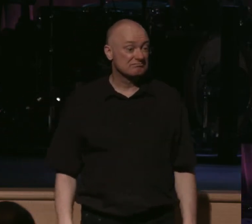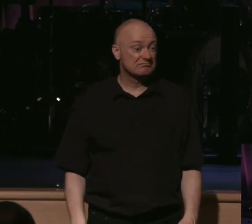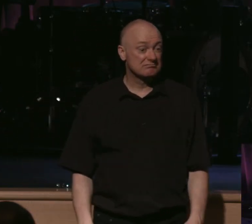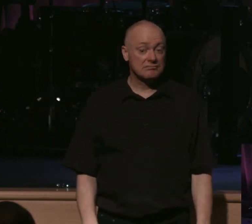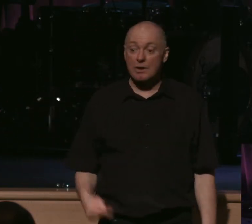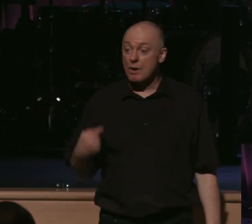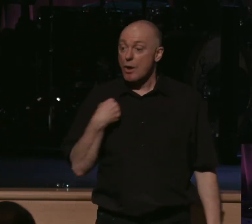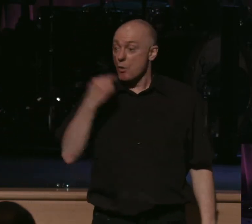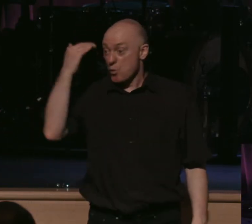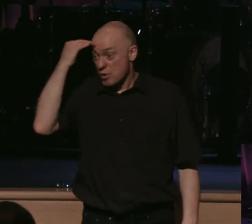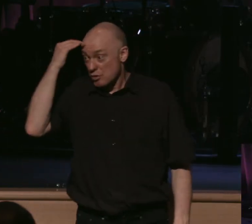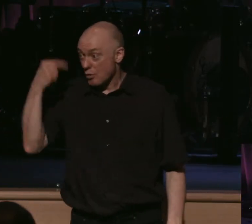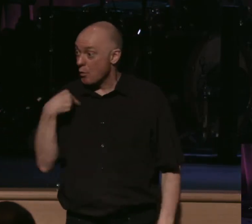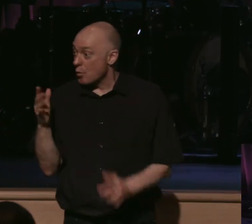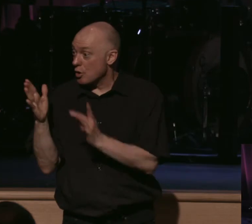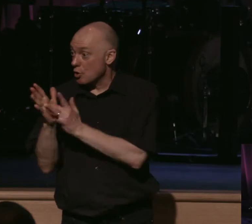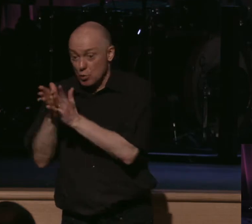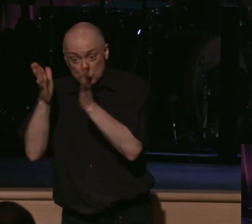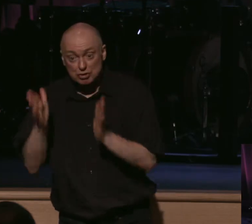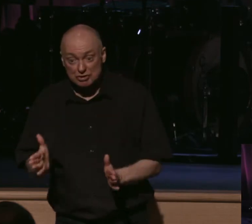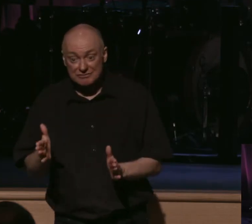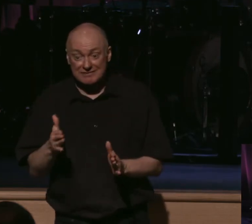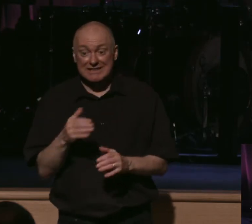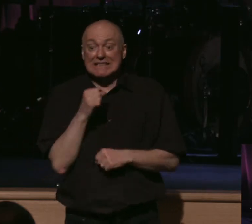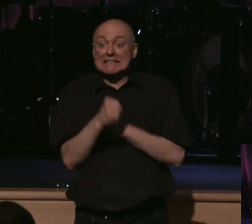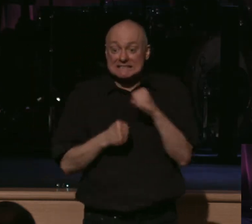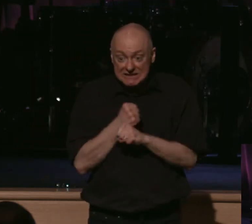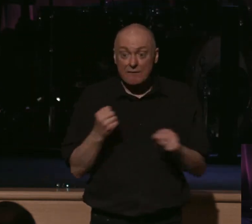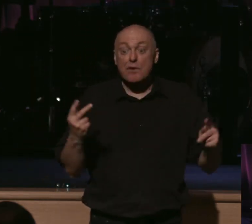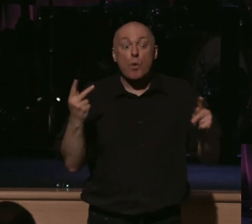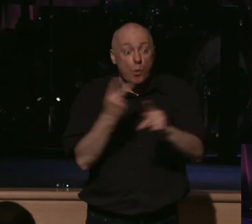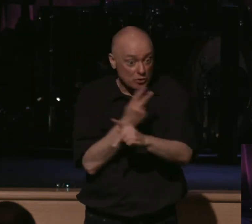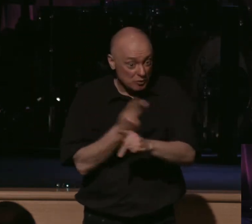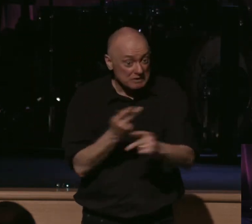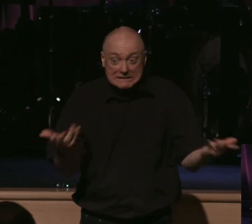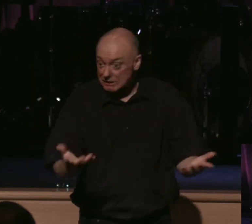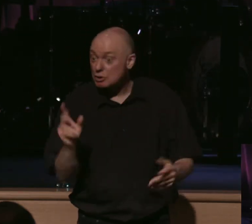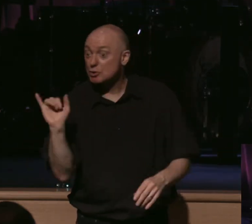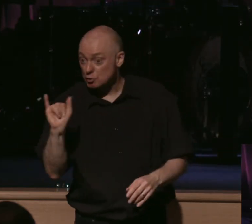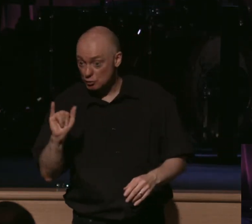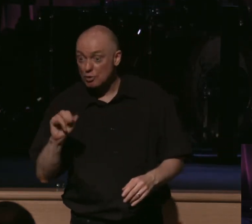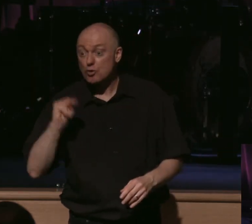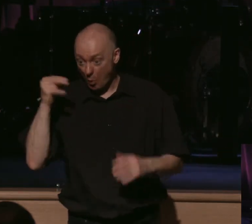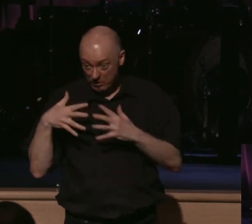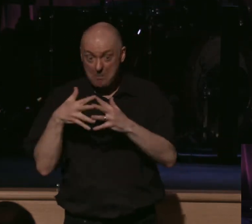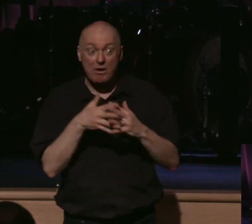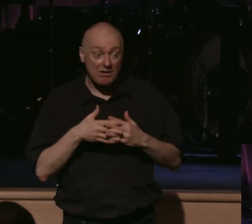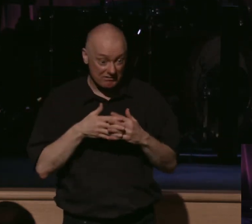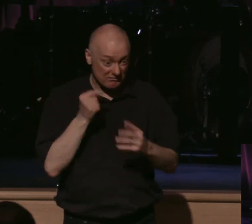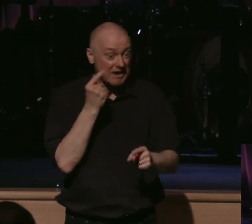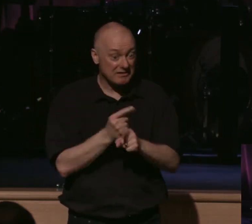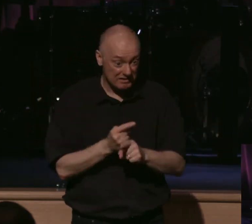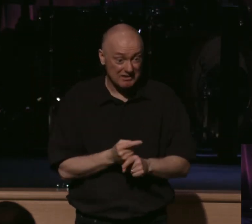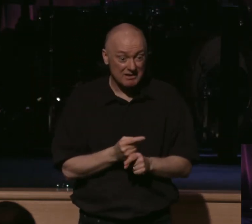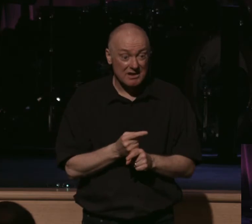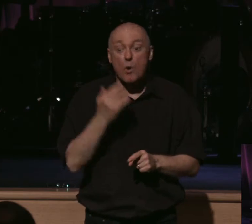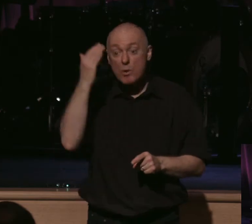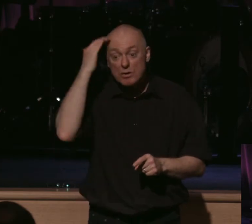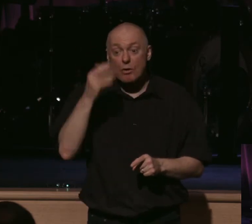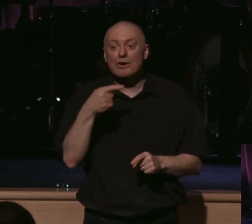We know as Christians that even in our society here that suffering is getting closer and closer to home, if you're really going to live for Jesus Christ. We know that the name of Jesus